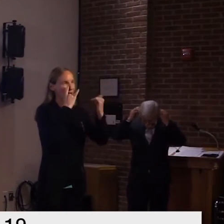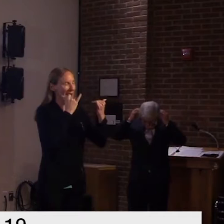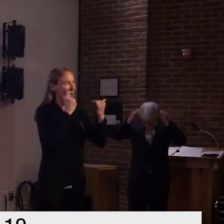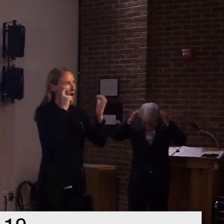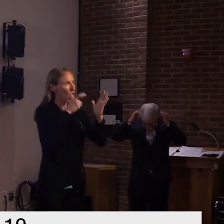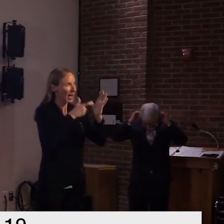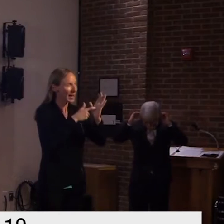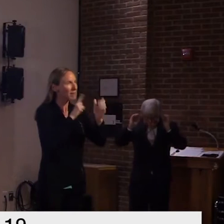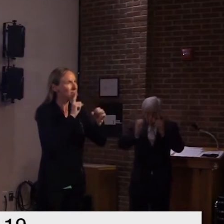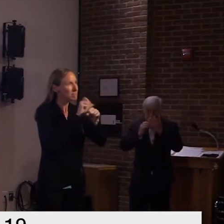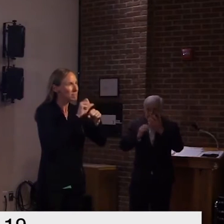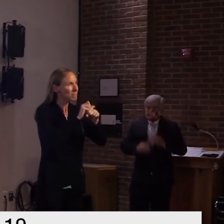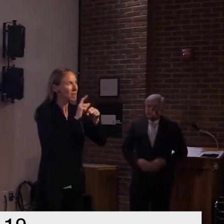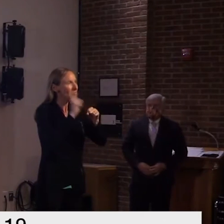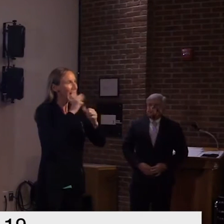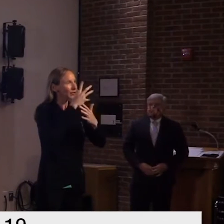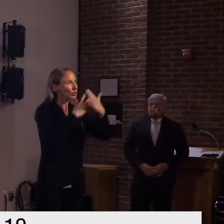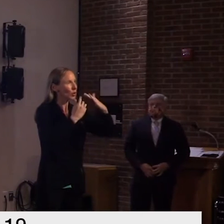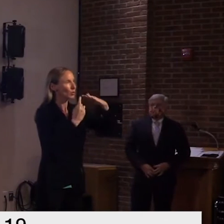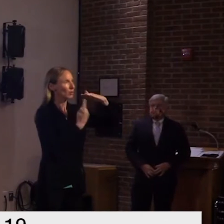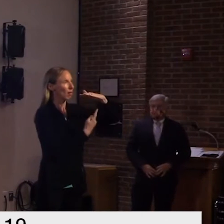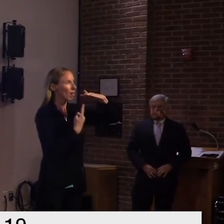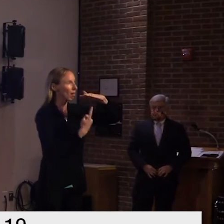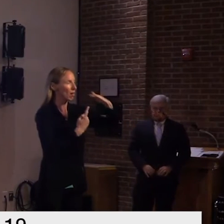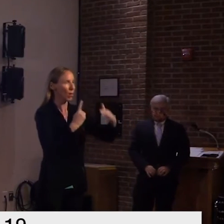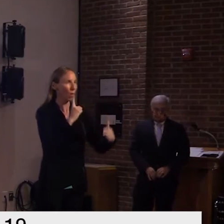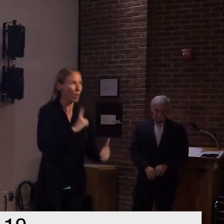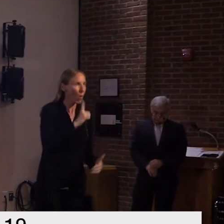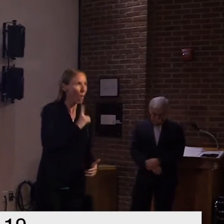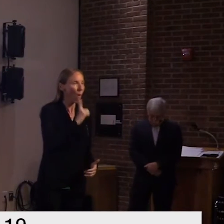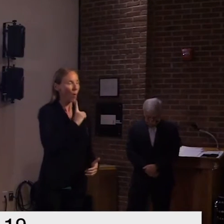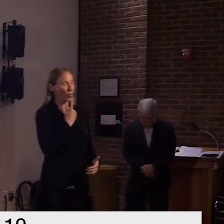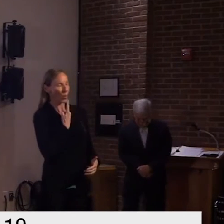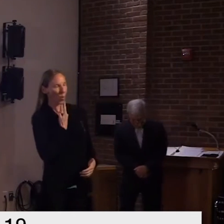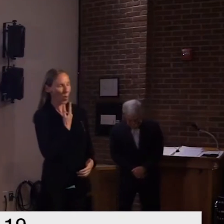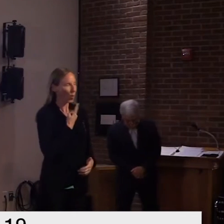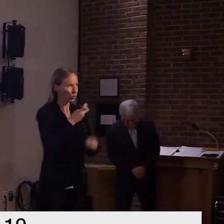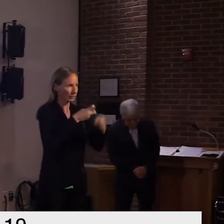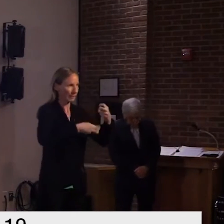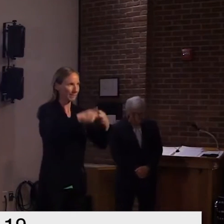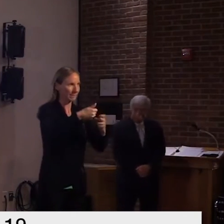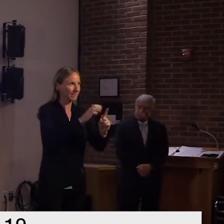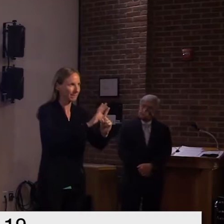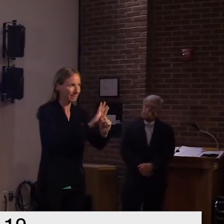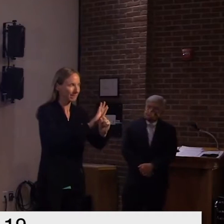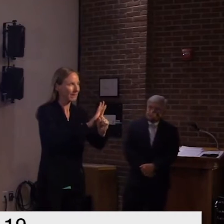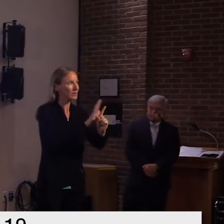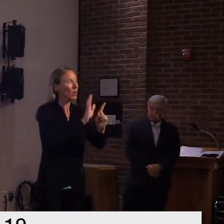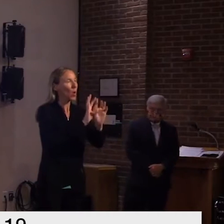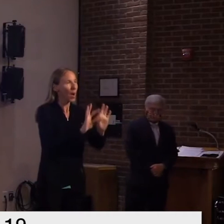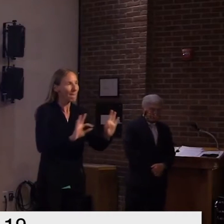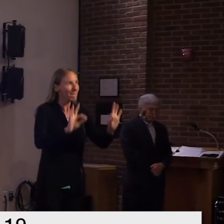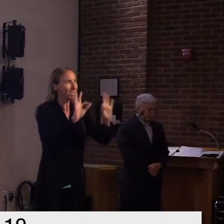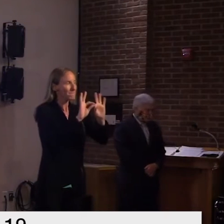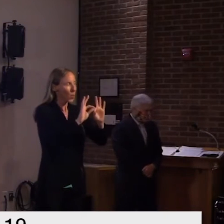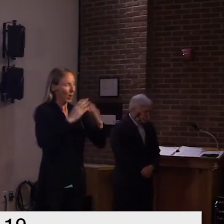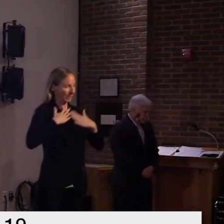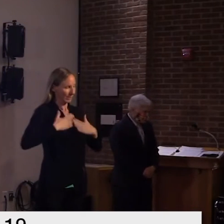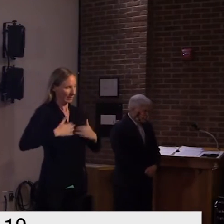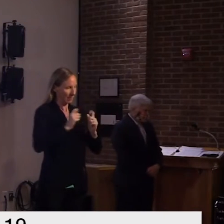so the theme is physically distance that's socially keep connected